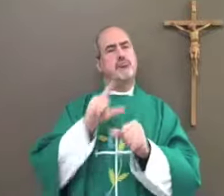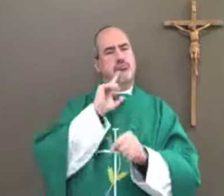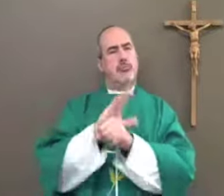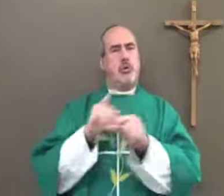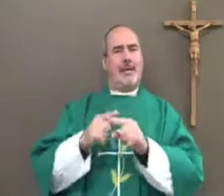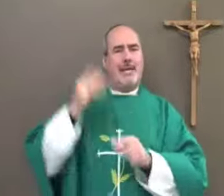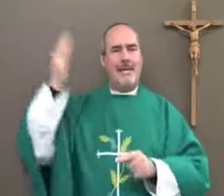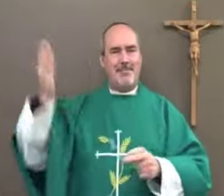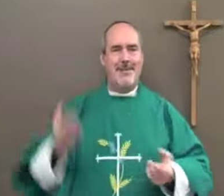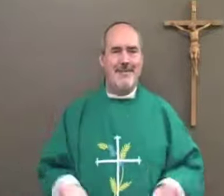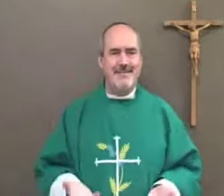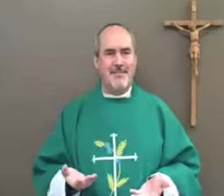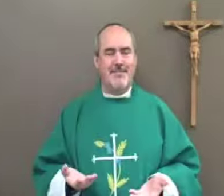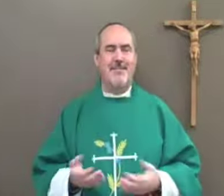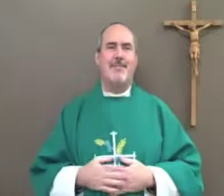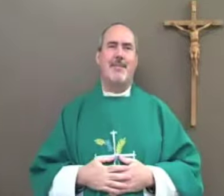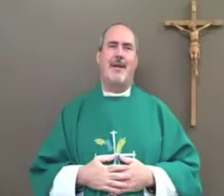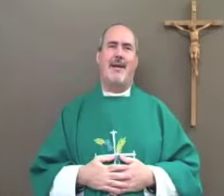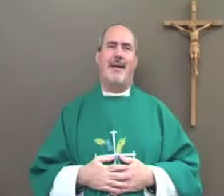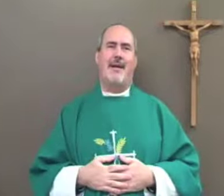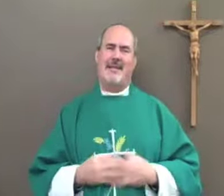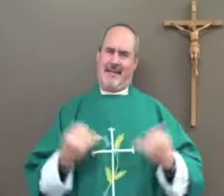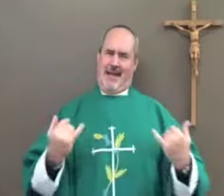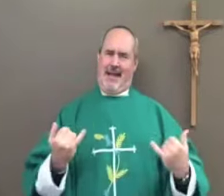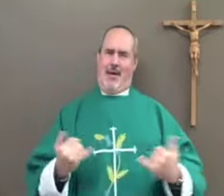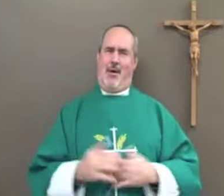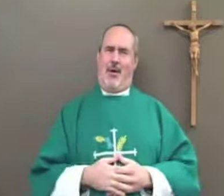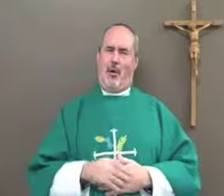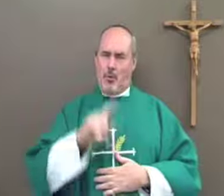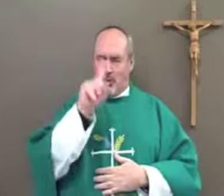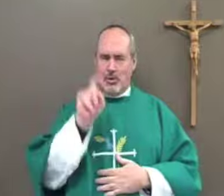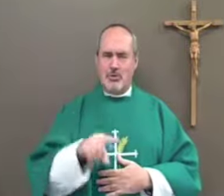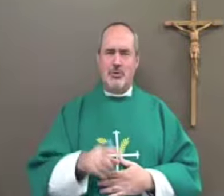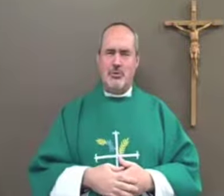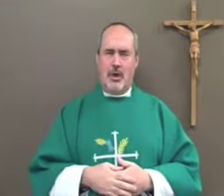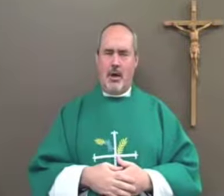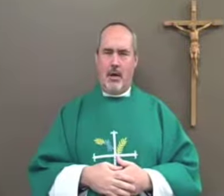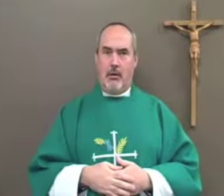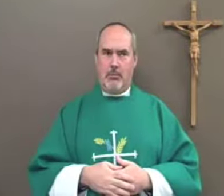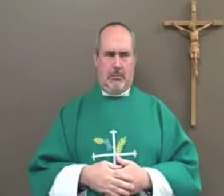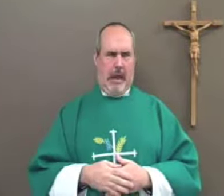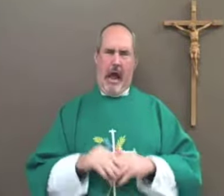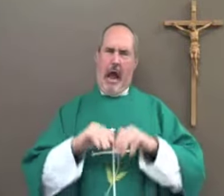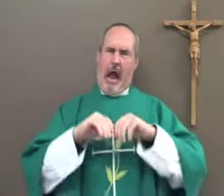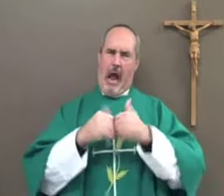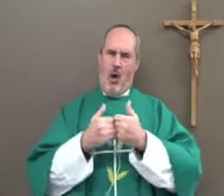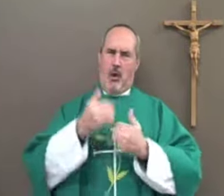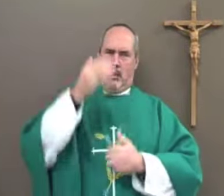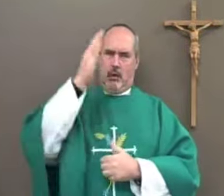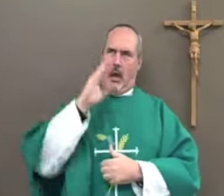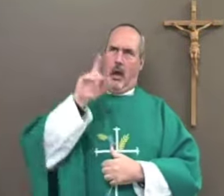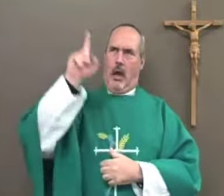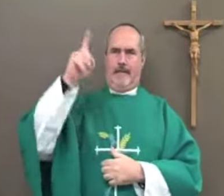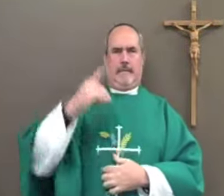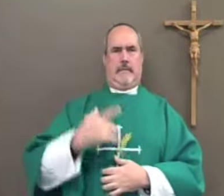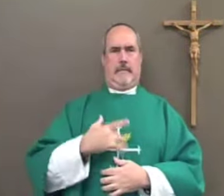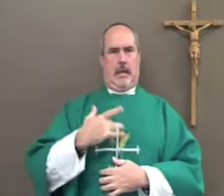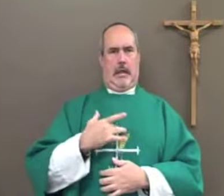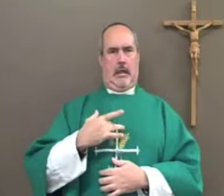is this happened or why aren't you listening but I want to ask you a question how do